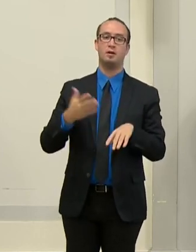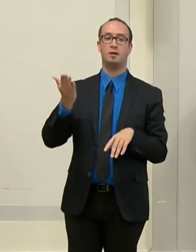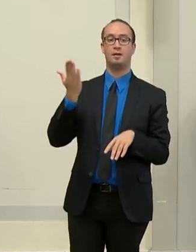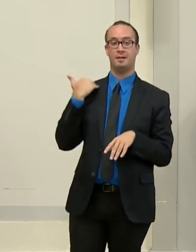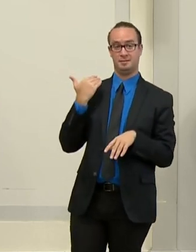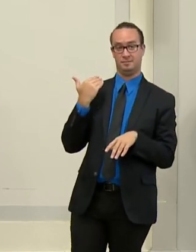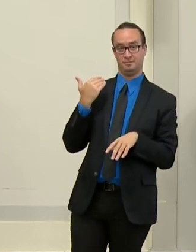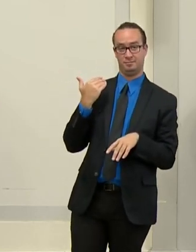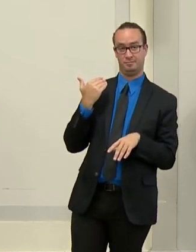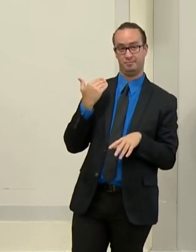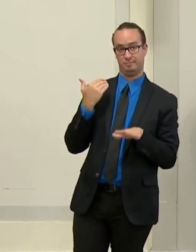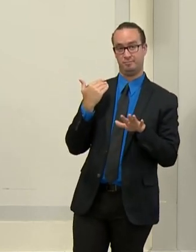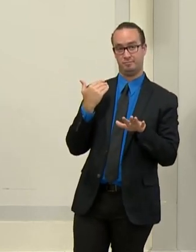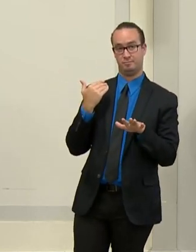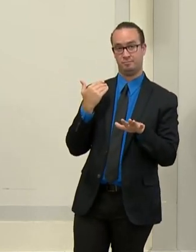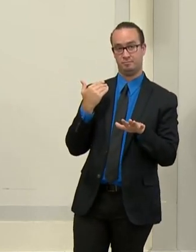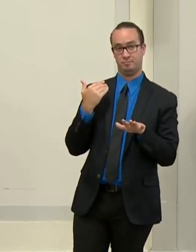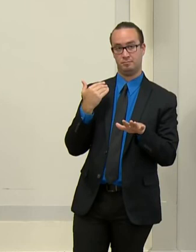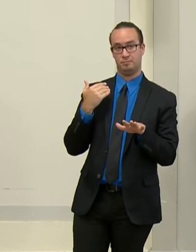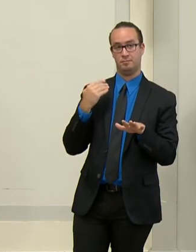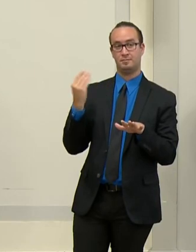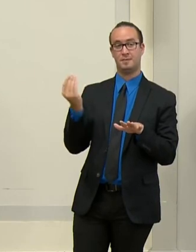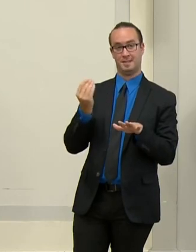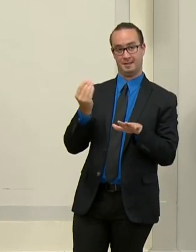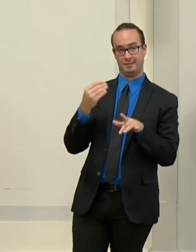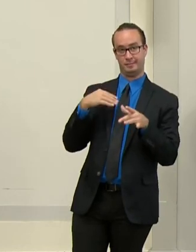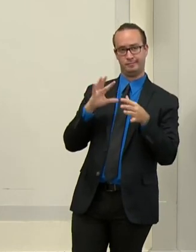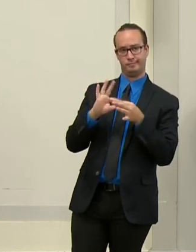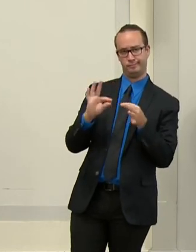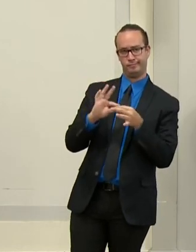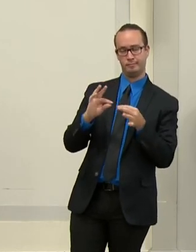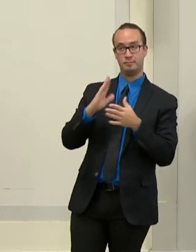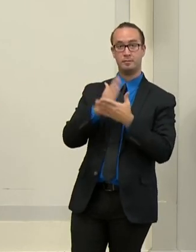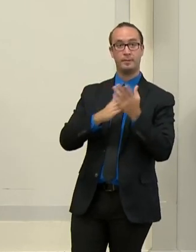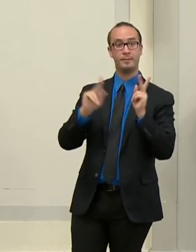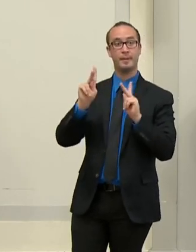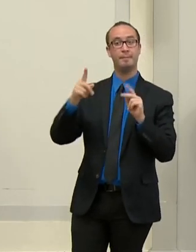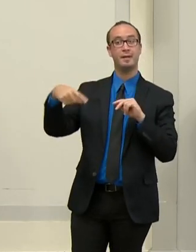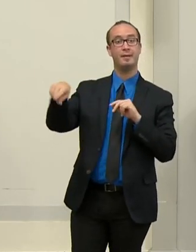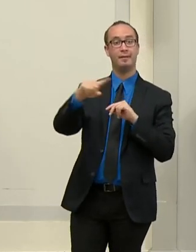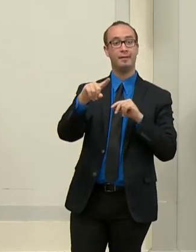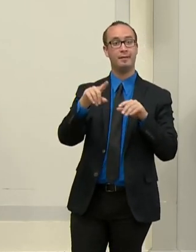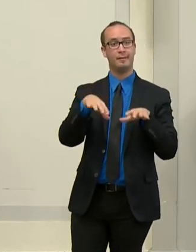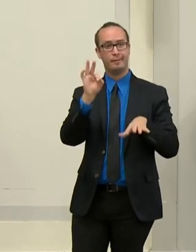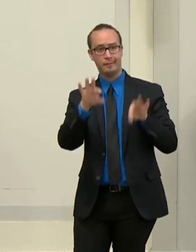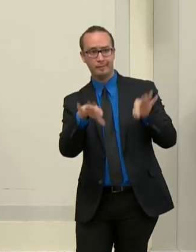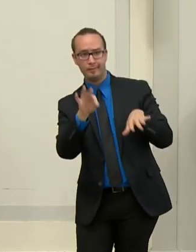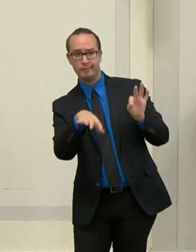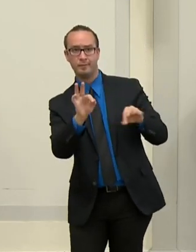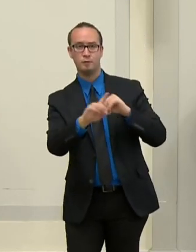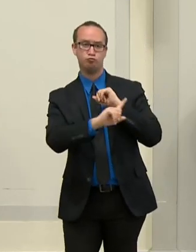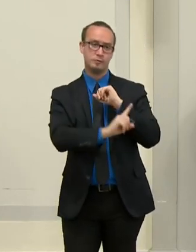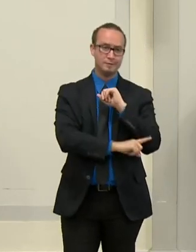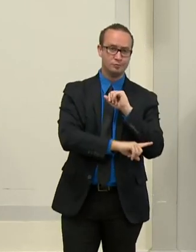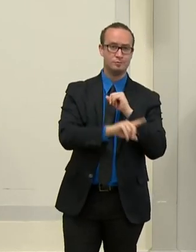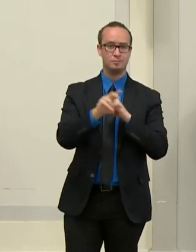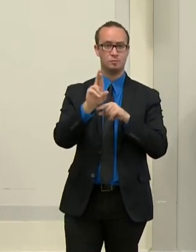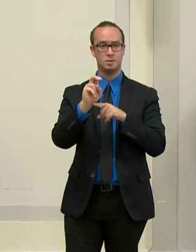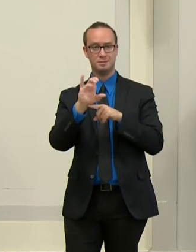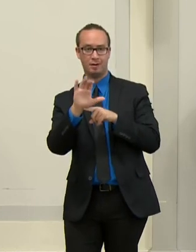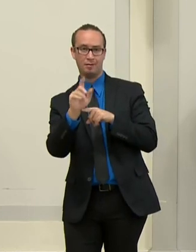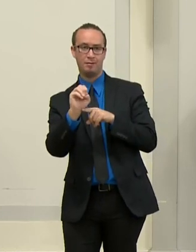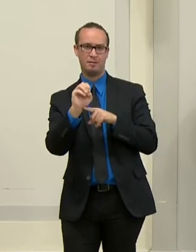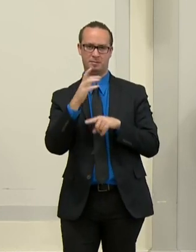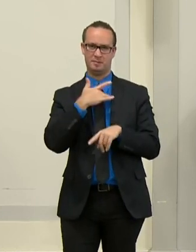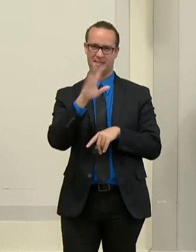area picking up trash recycling. They started at six o'clock in the morning. They got done at 12 45